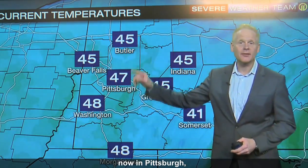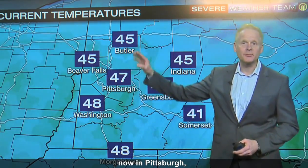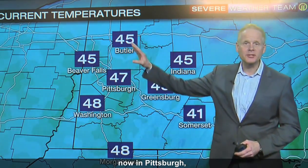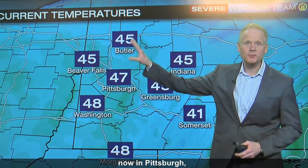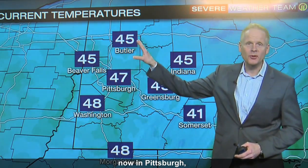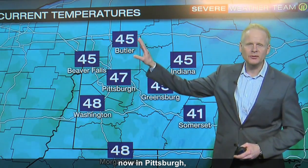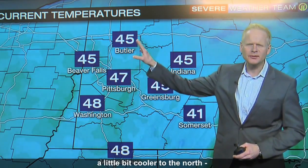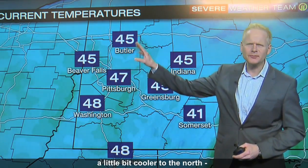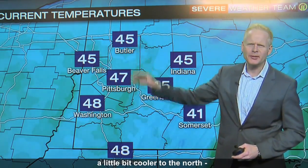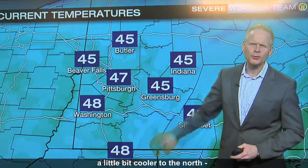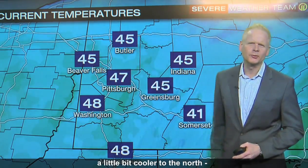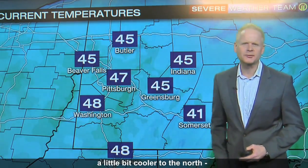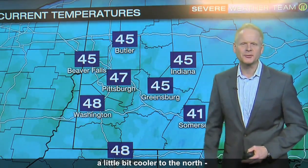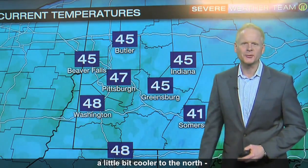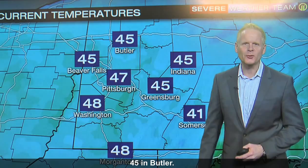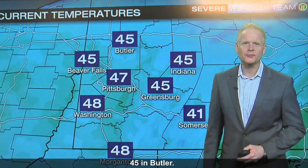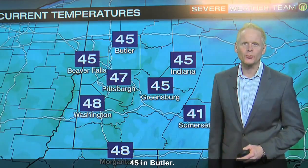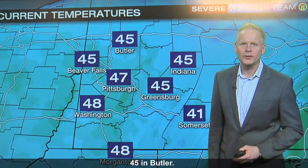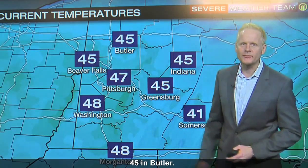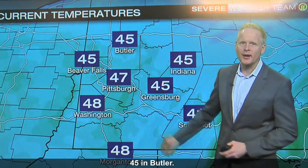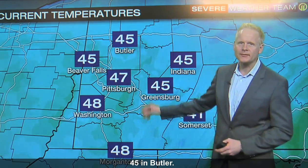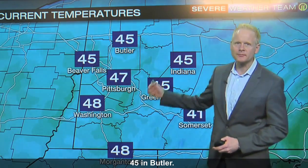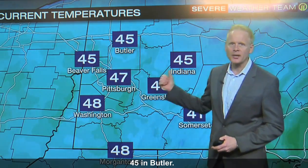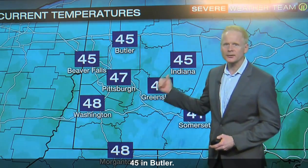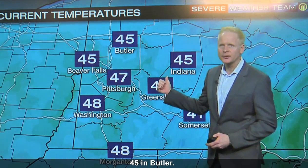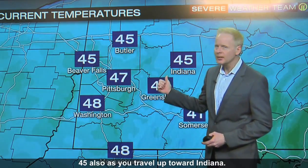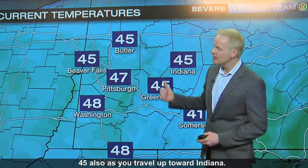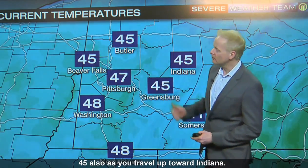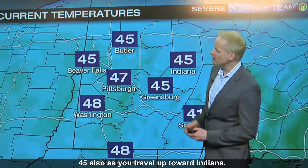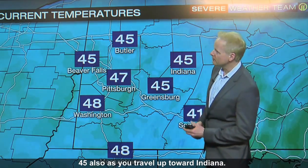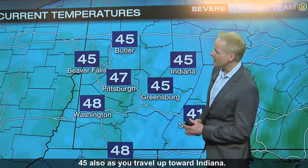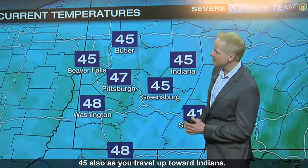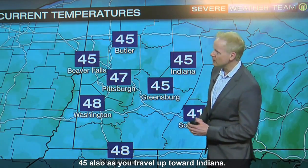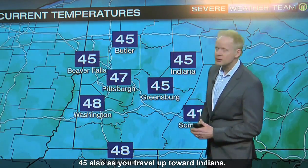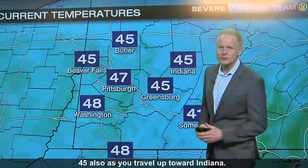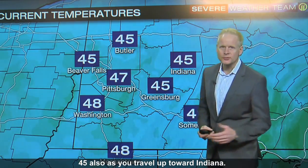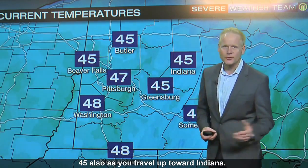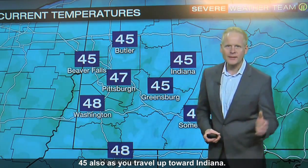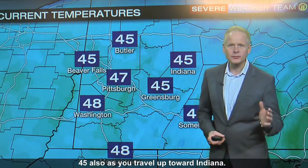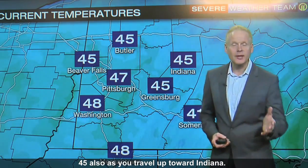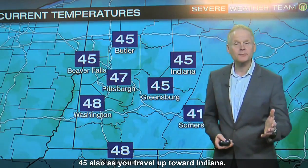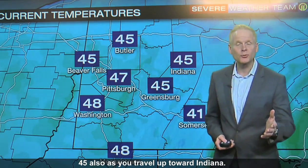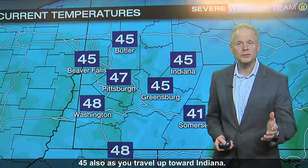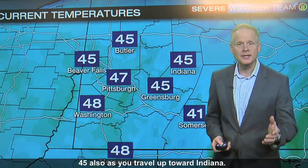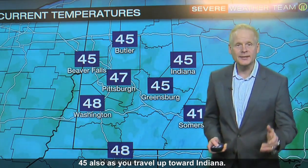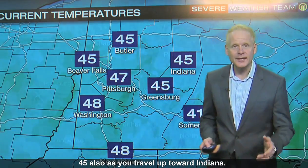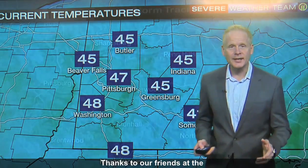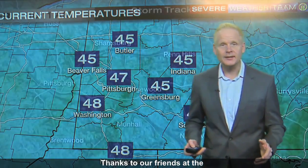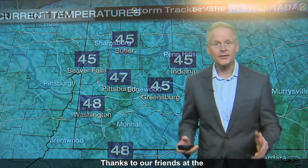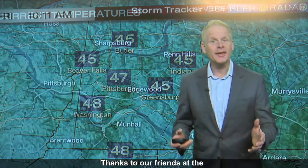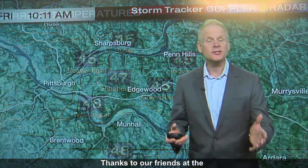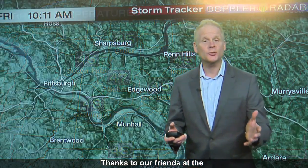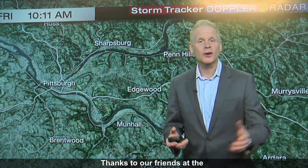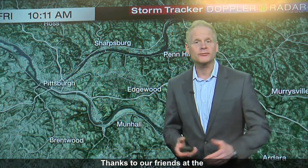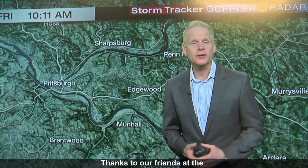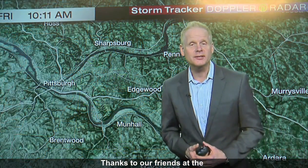in Pittsburgh. little bit cooler to the north. 45 in Butler. 45 also as you travel up towards Indiana. Thanks to our friends